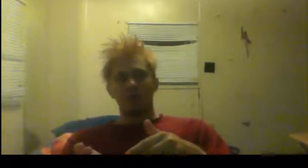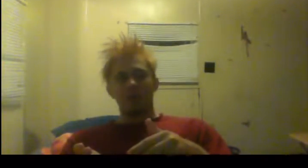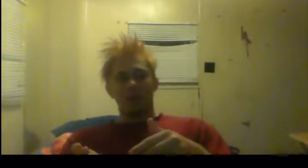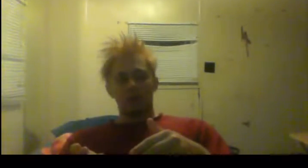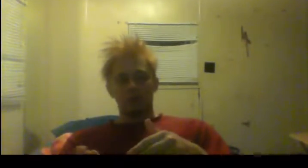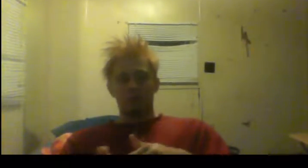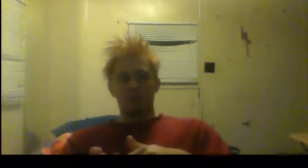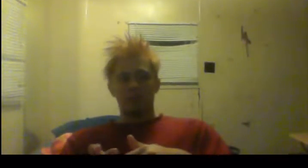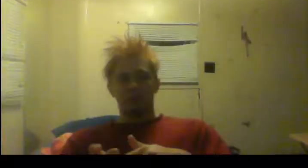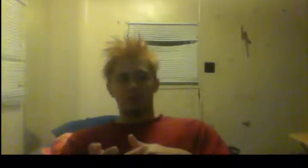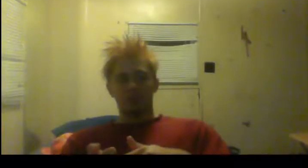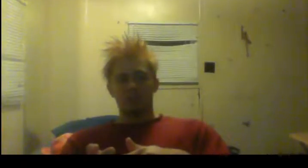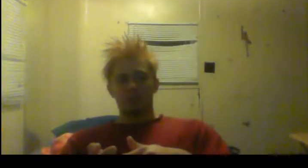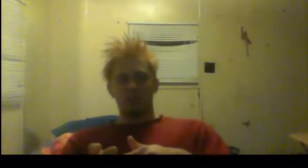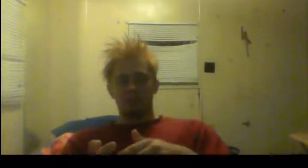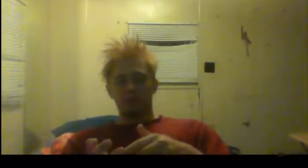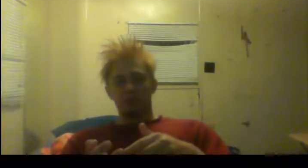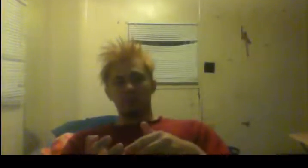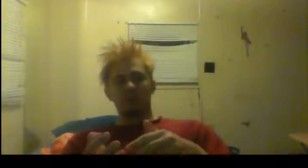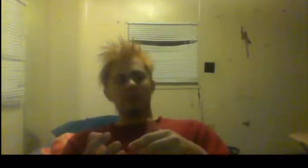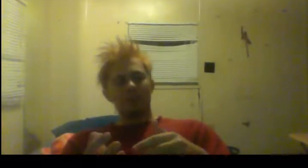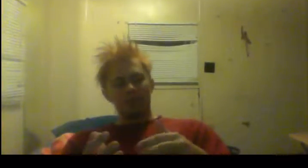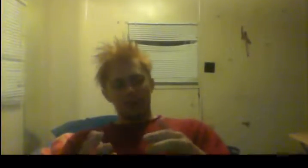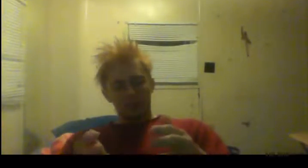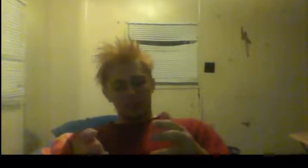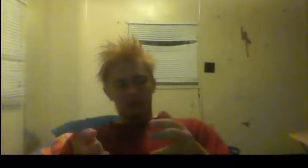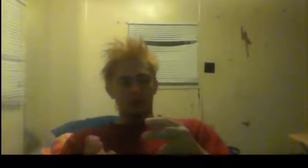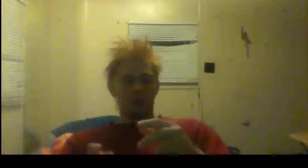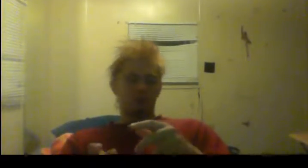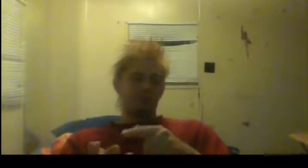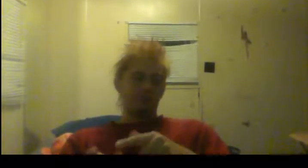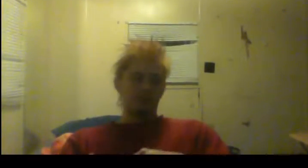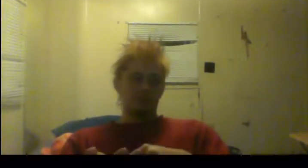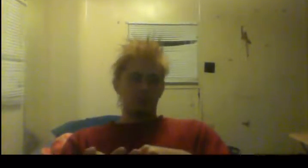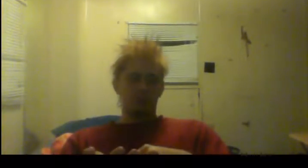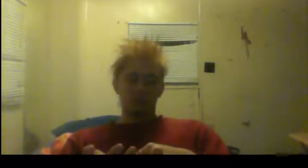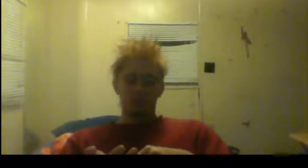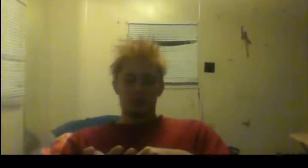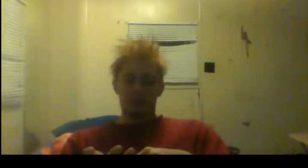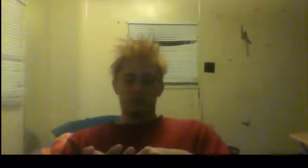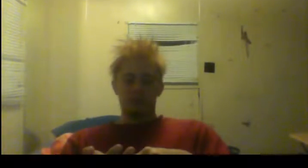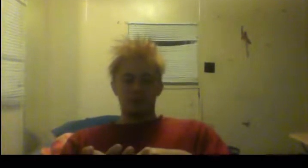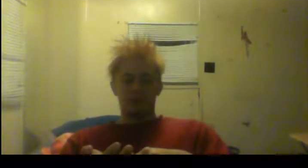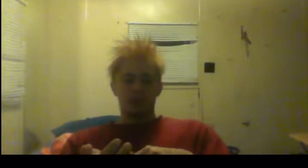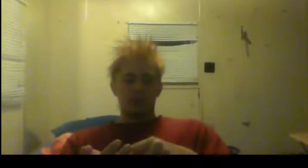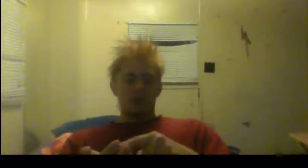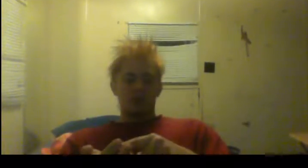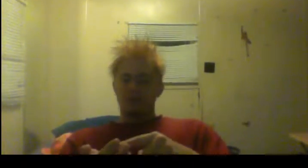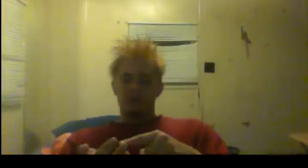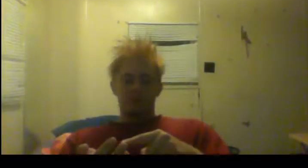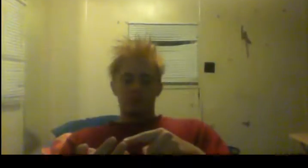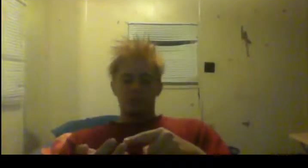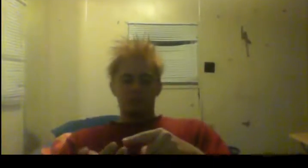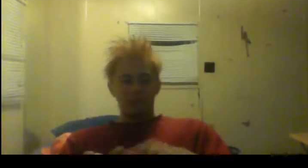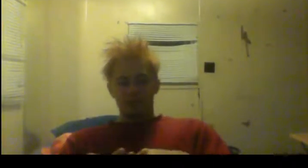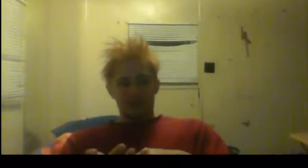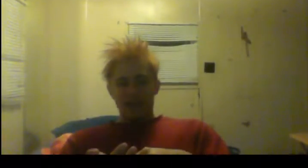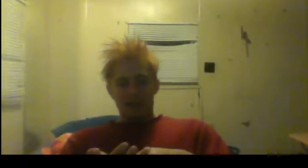make your own assessment of what to do. Okay, so my first meal would consist of, you know, basic hash